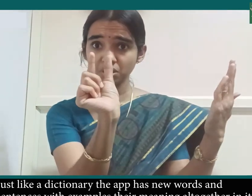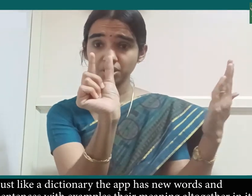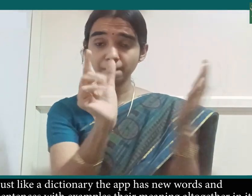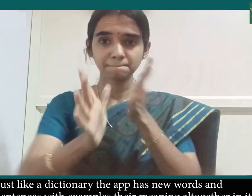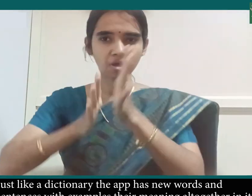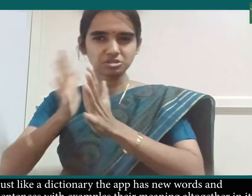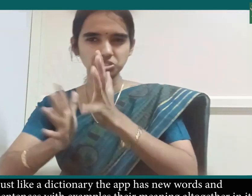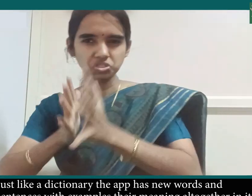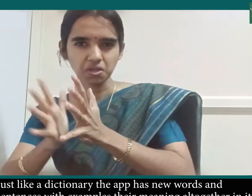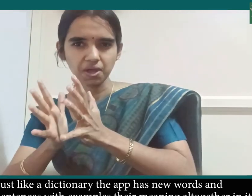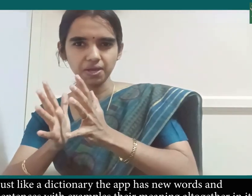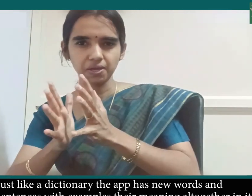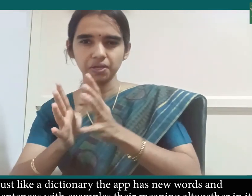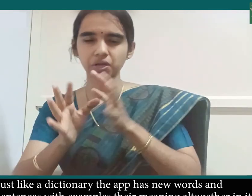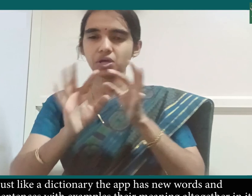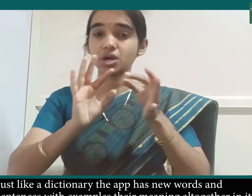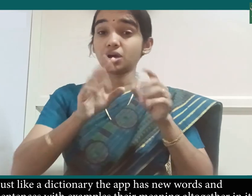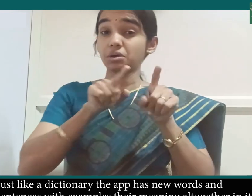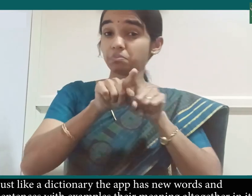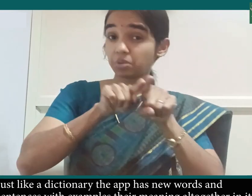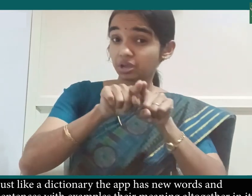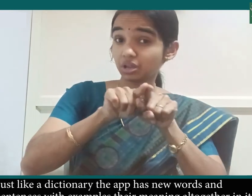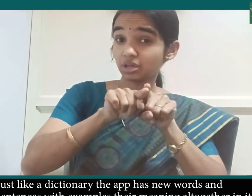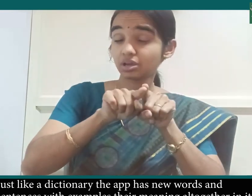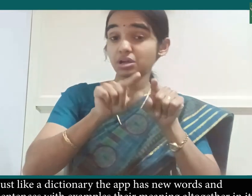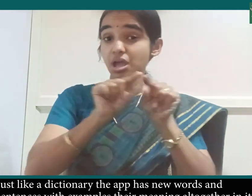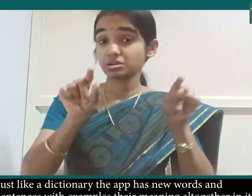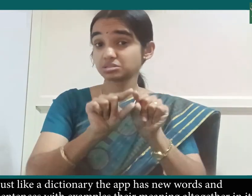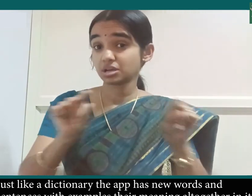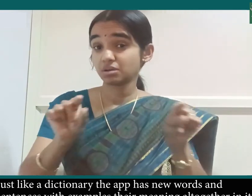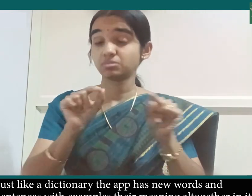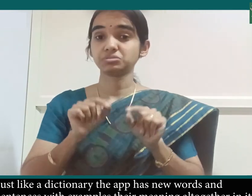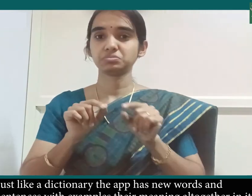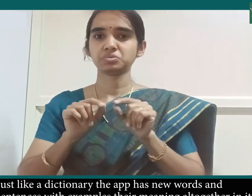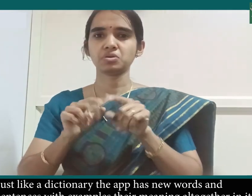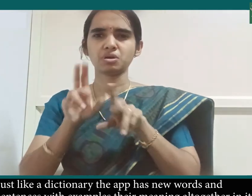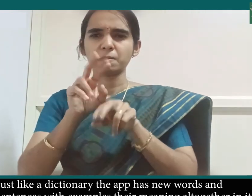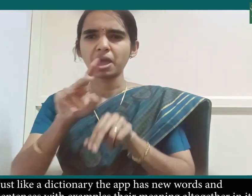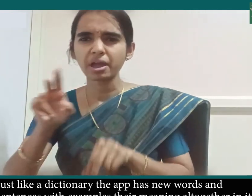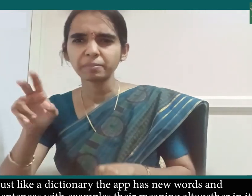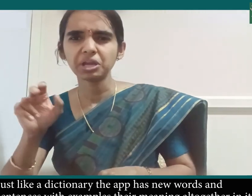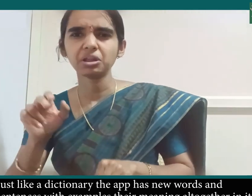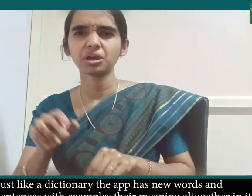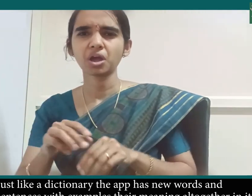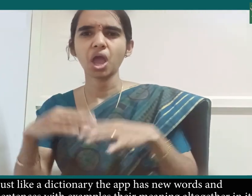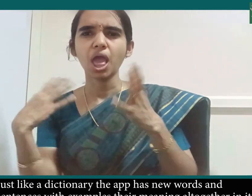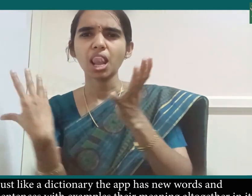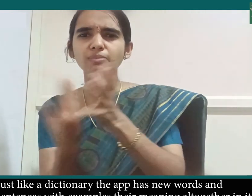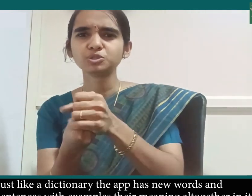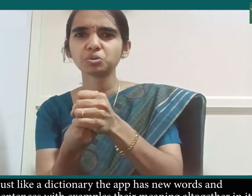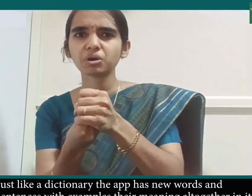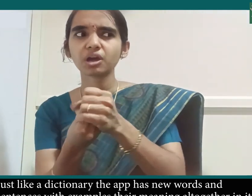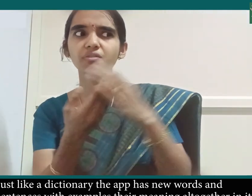sentences with examples their meaning all together in it